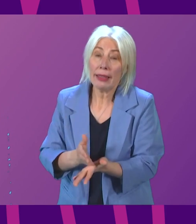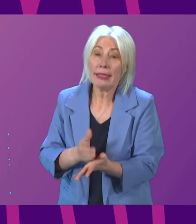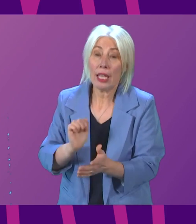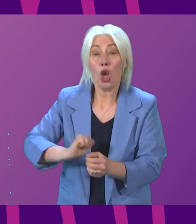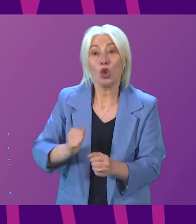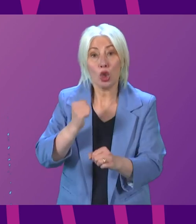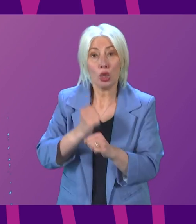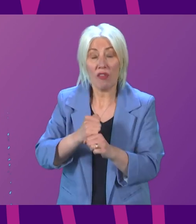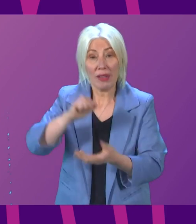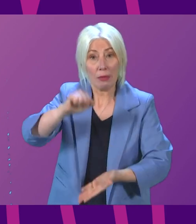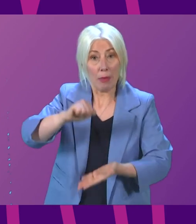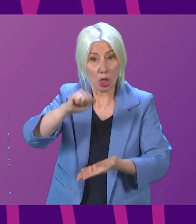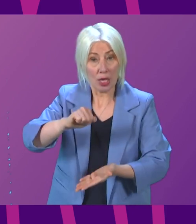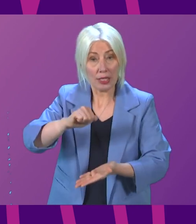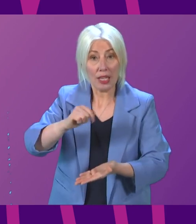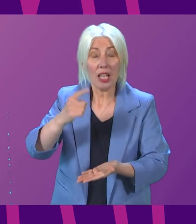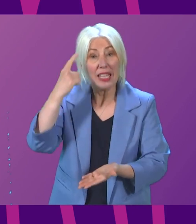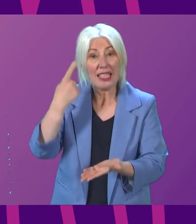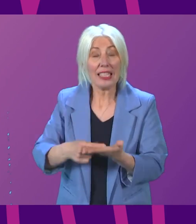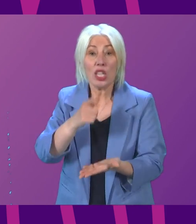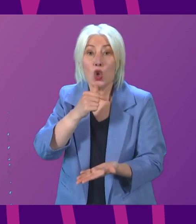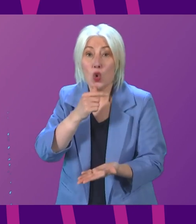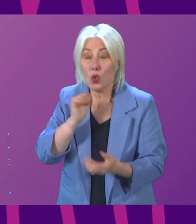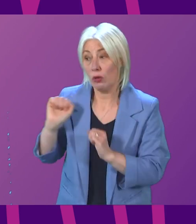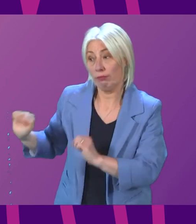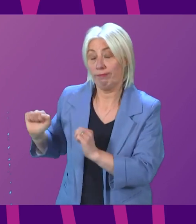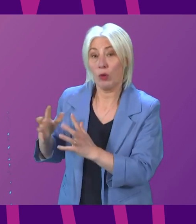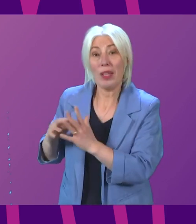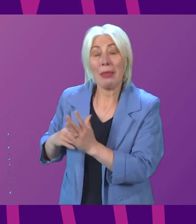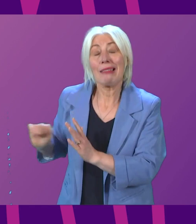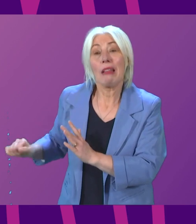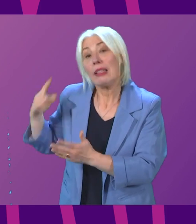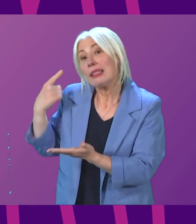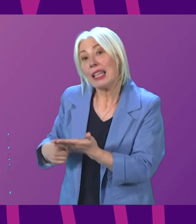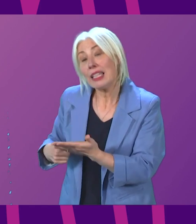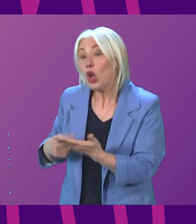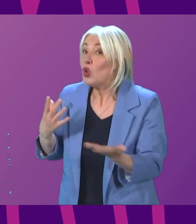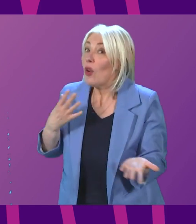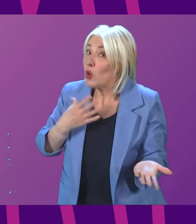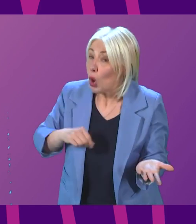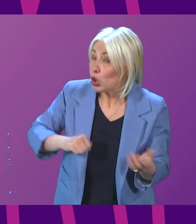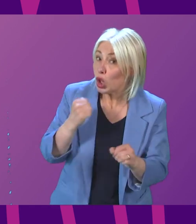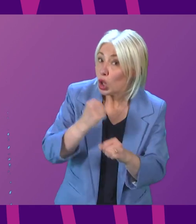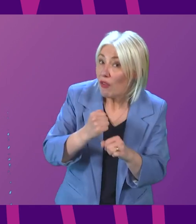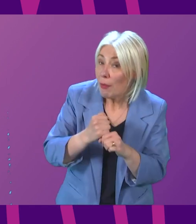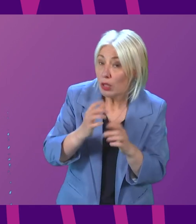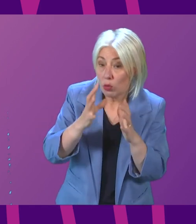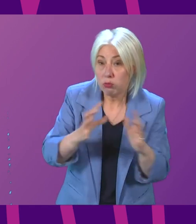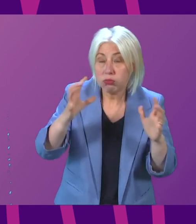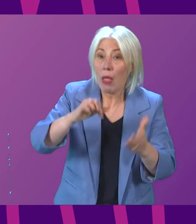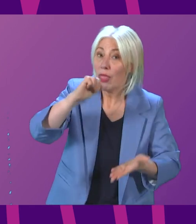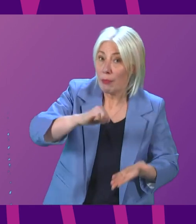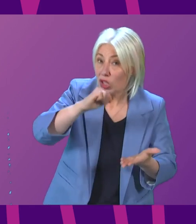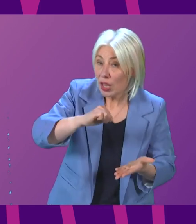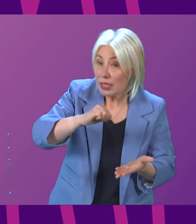of the Scottish Government's budget is largely determined by decisions taken at Westminster. So if he wants the Scottish Government to have a bigger budget,